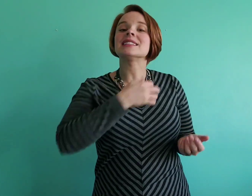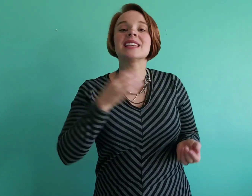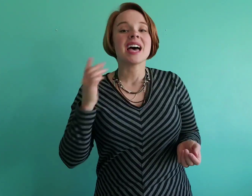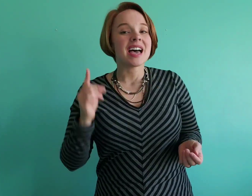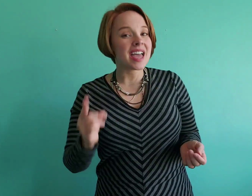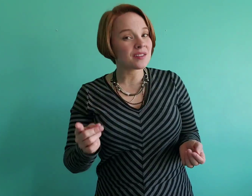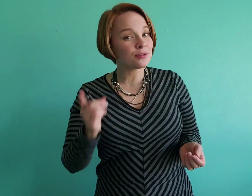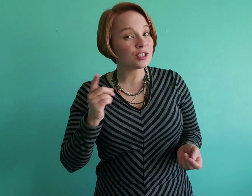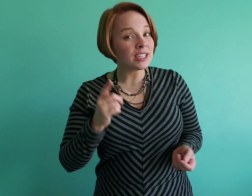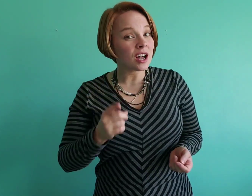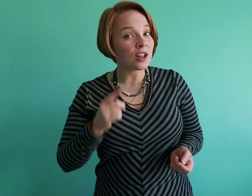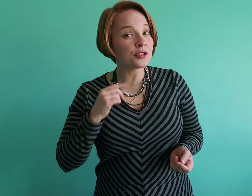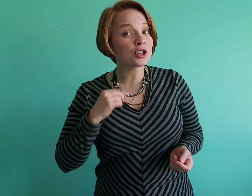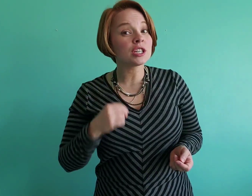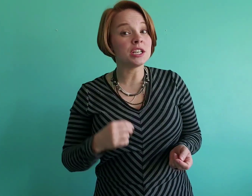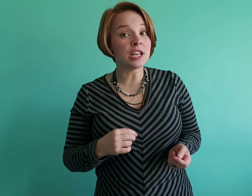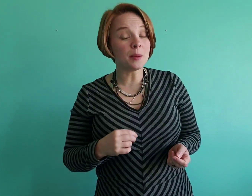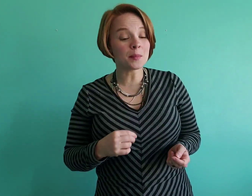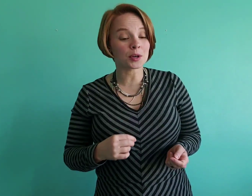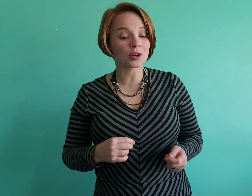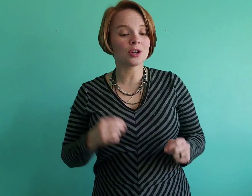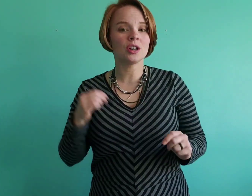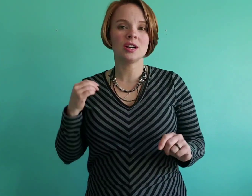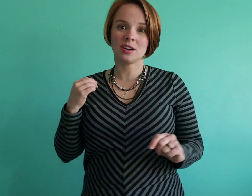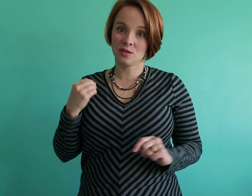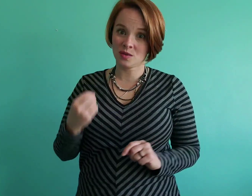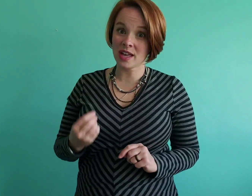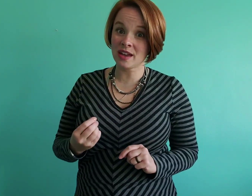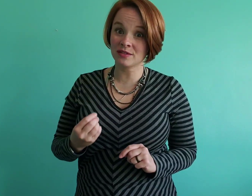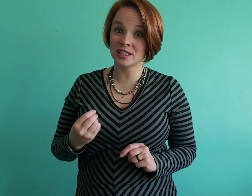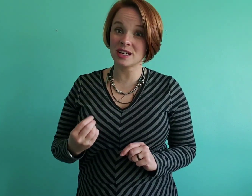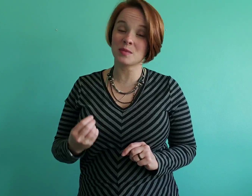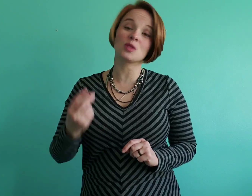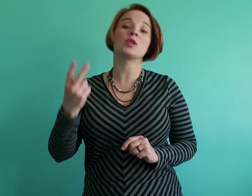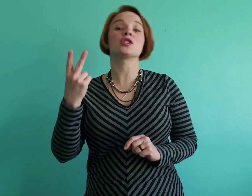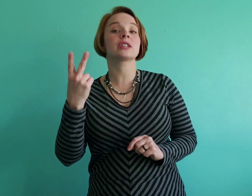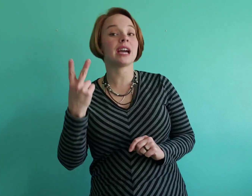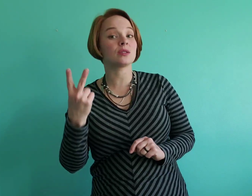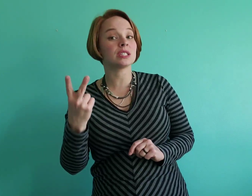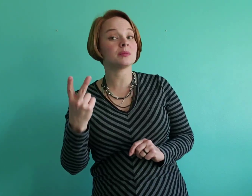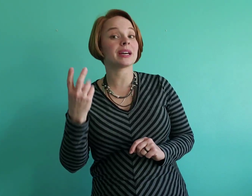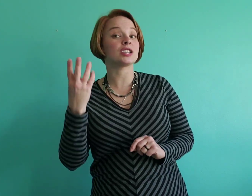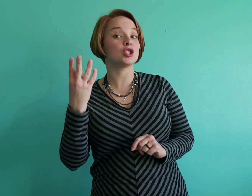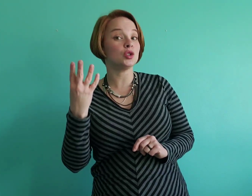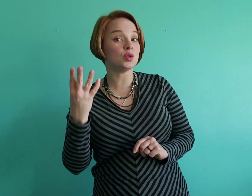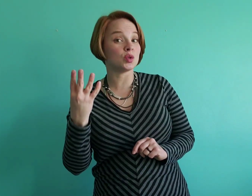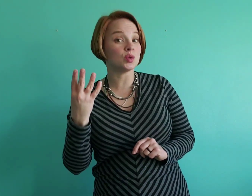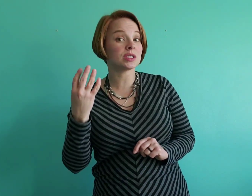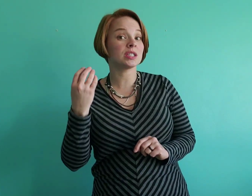every other number, every number when you're counting by twos,